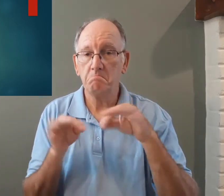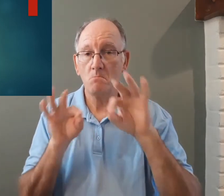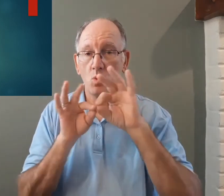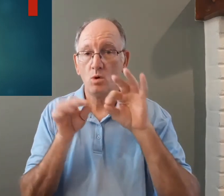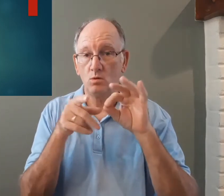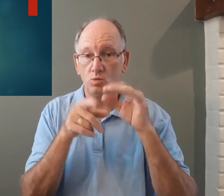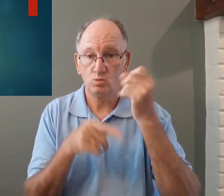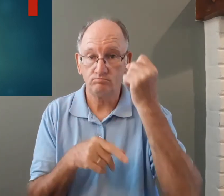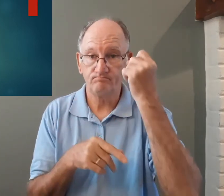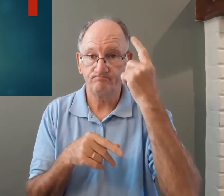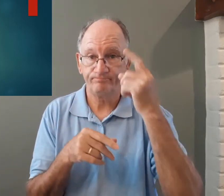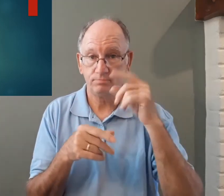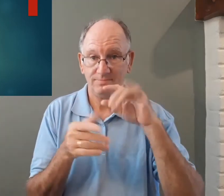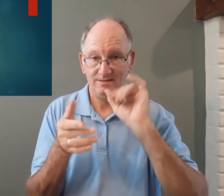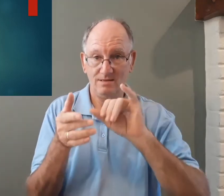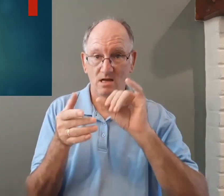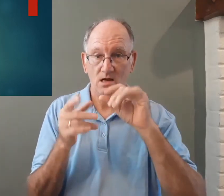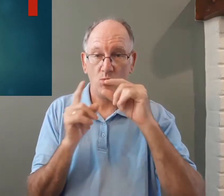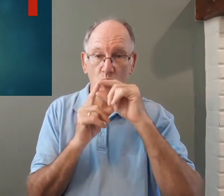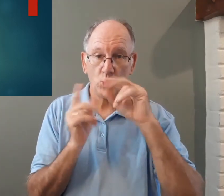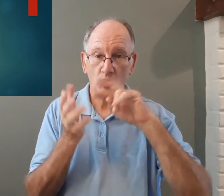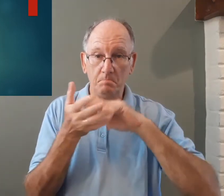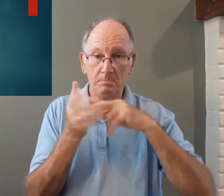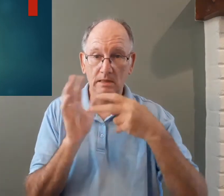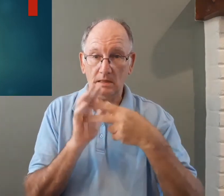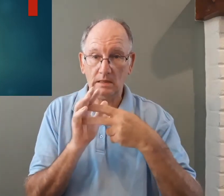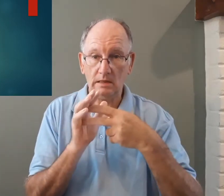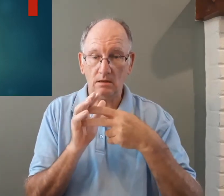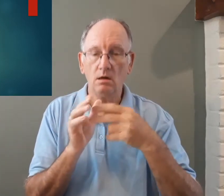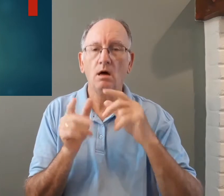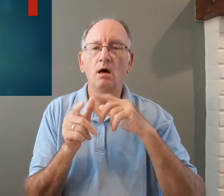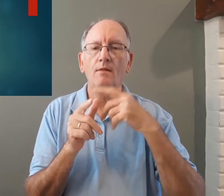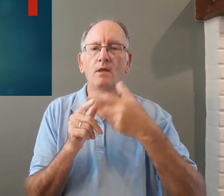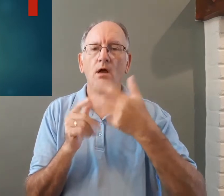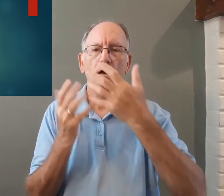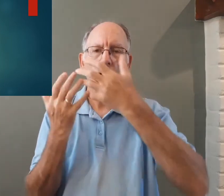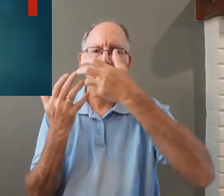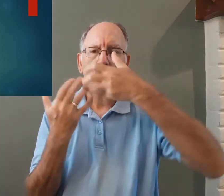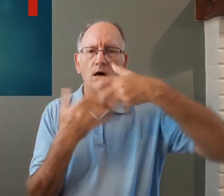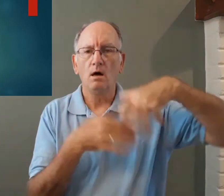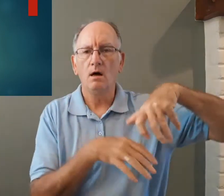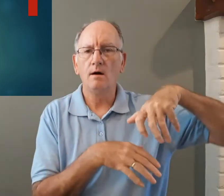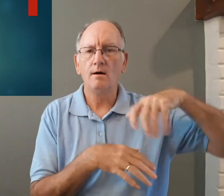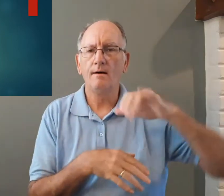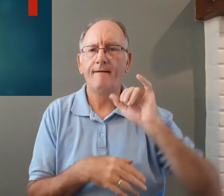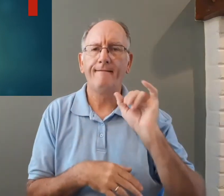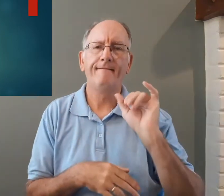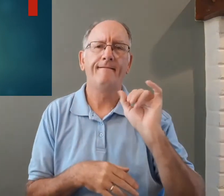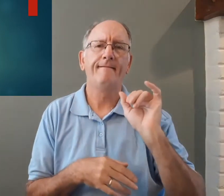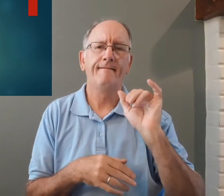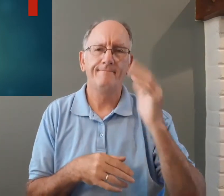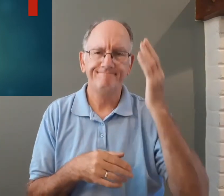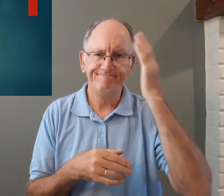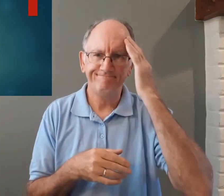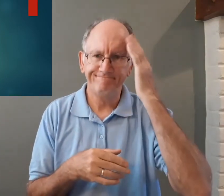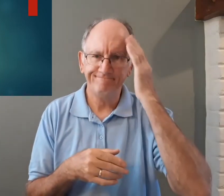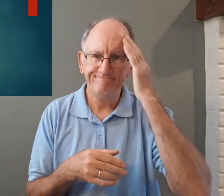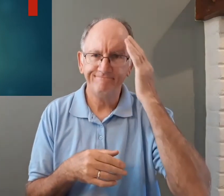it's important that you understand what these words mean so that you